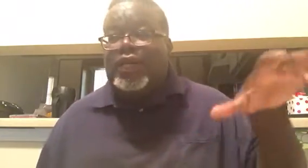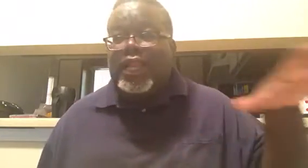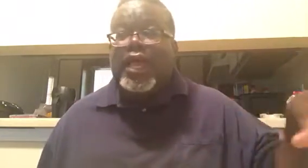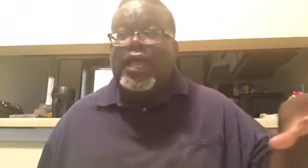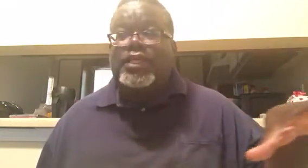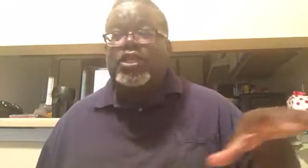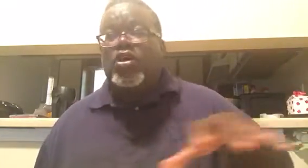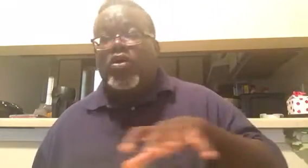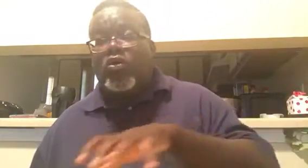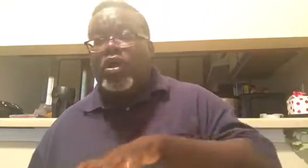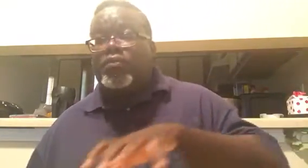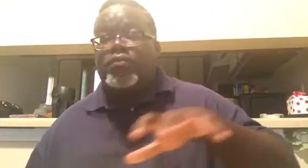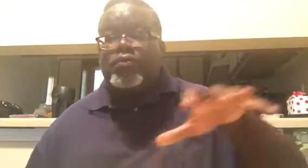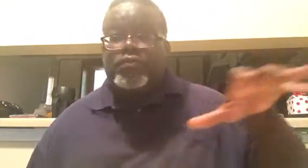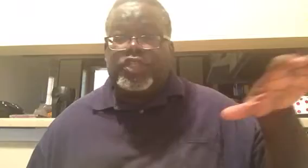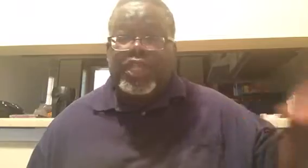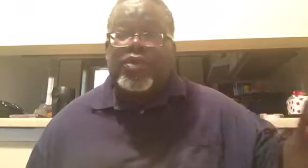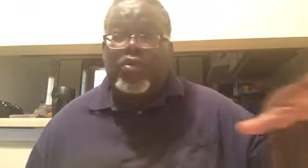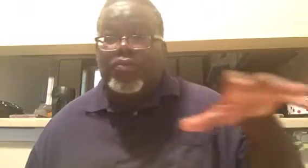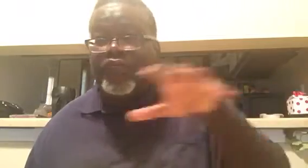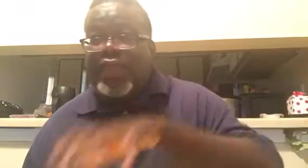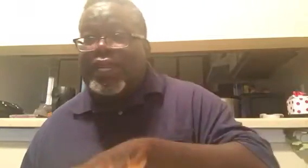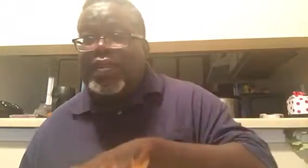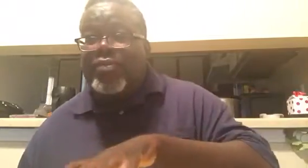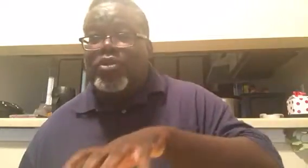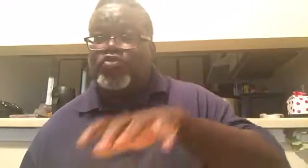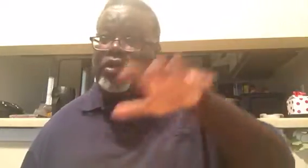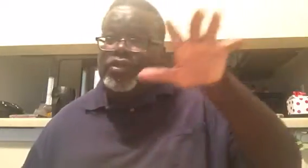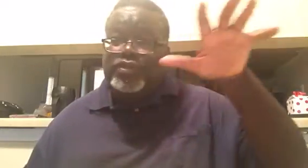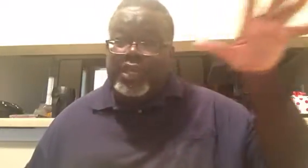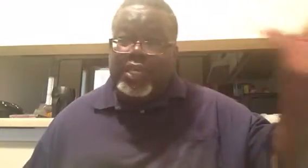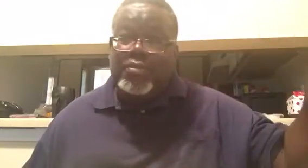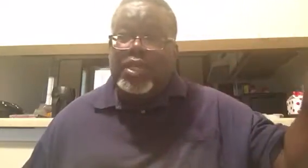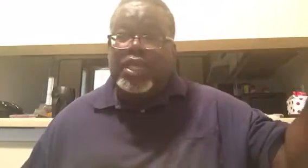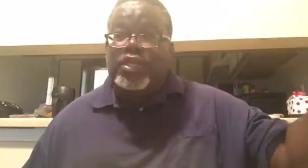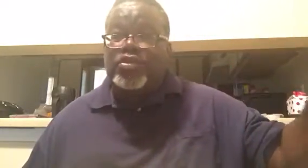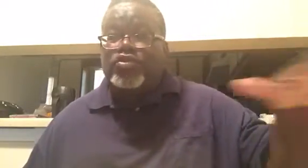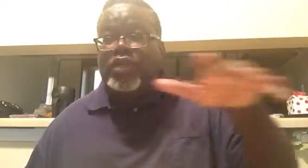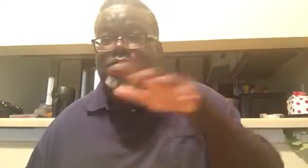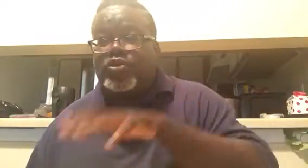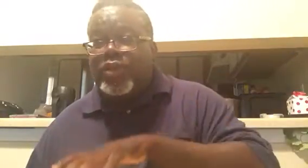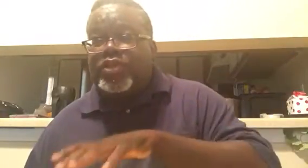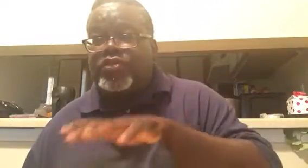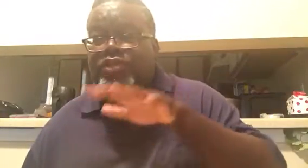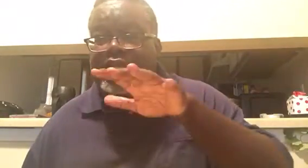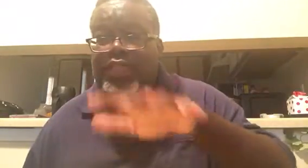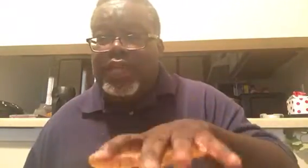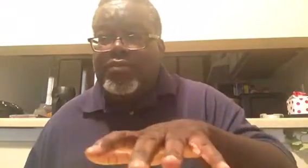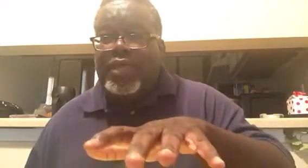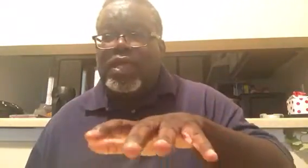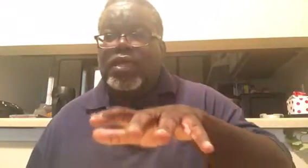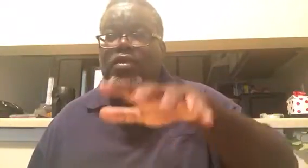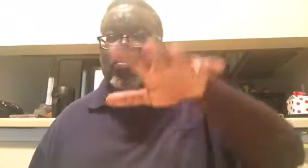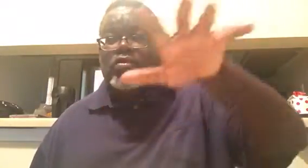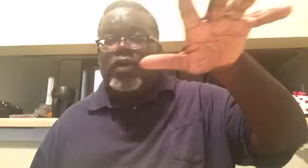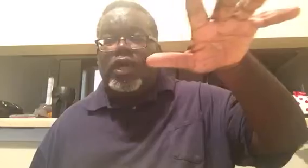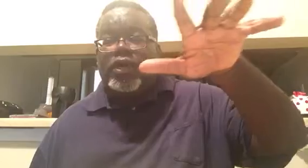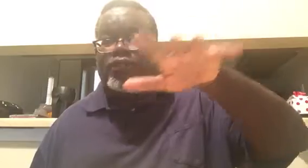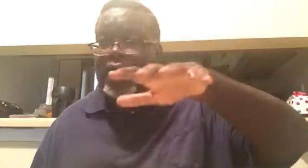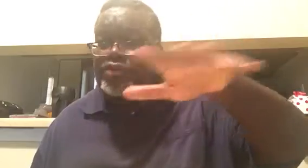the class on see on prophetic numbers, whether you're seeing them in your dreams or whether you see them, you know, throughout